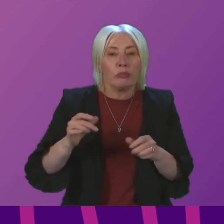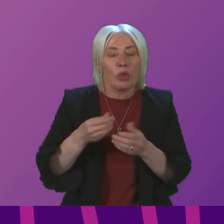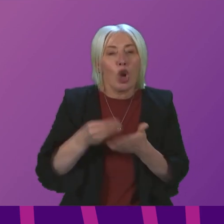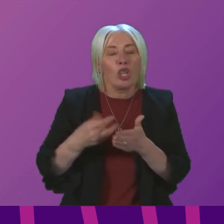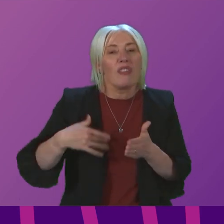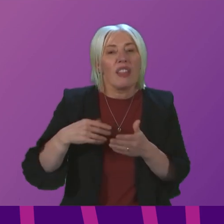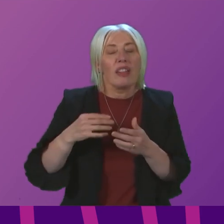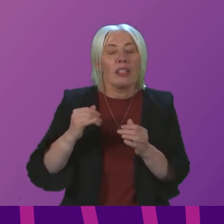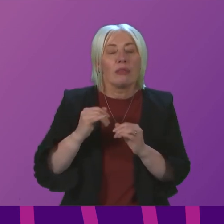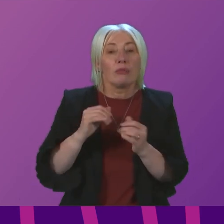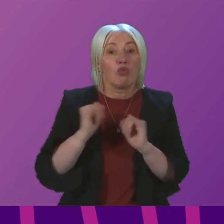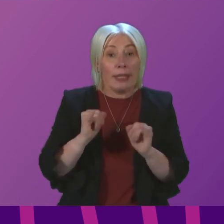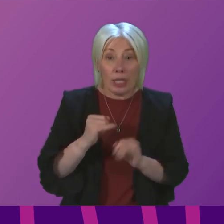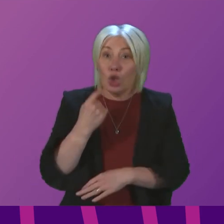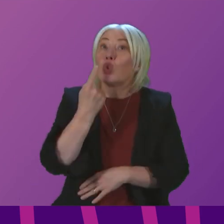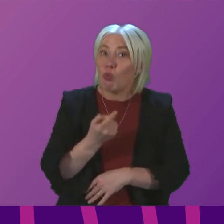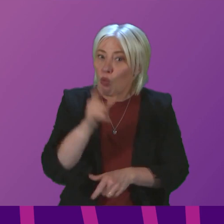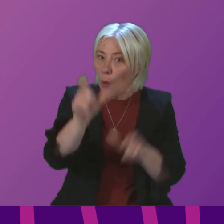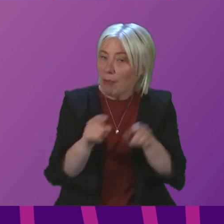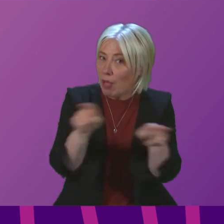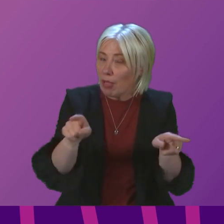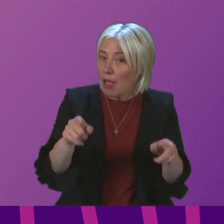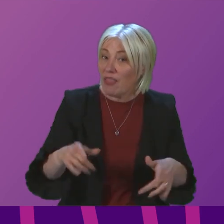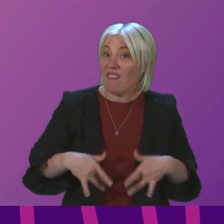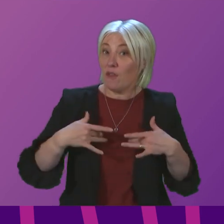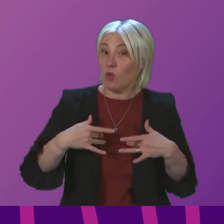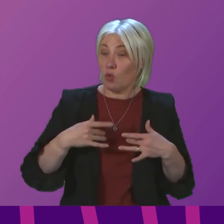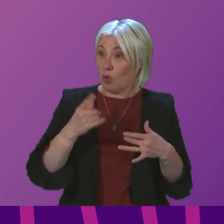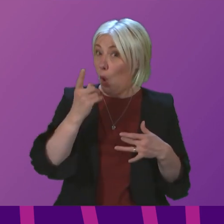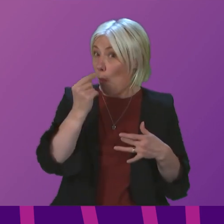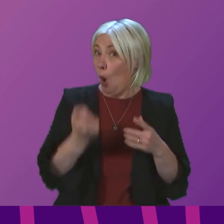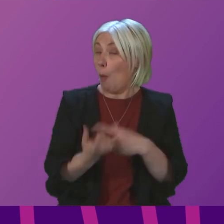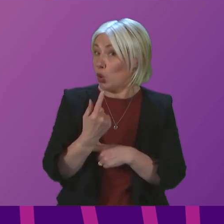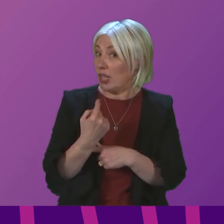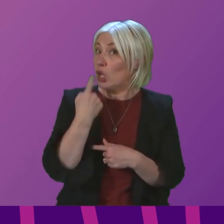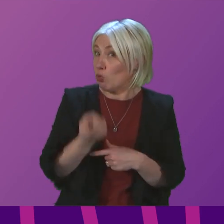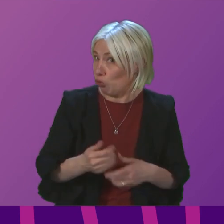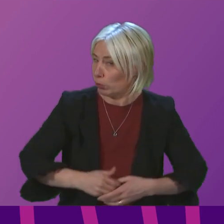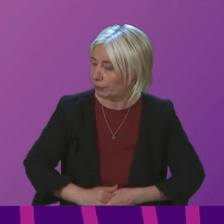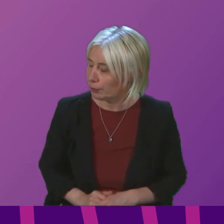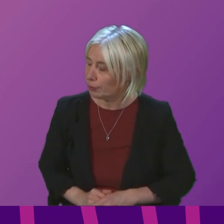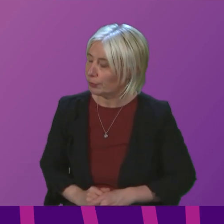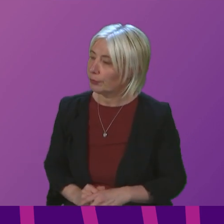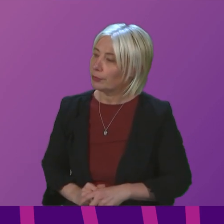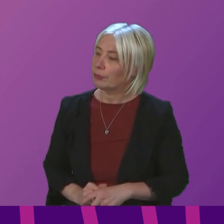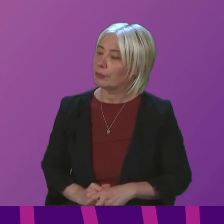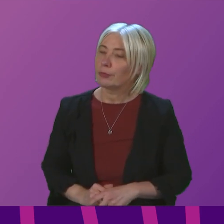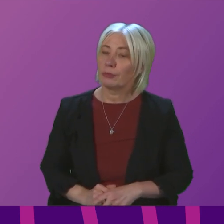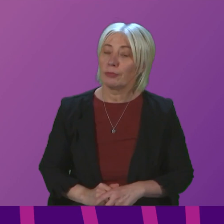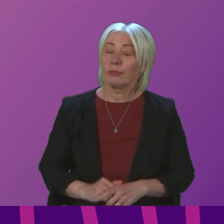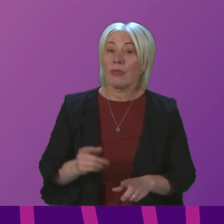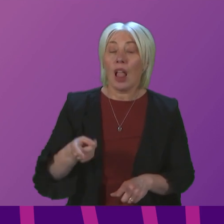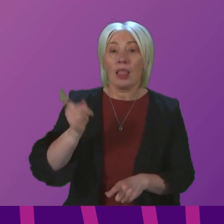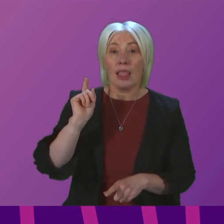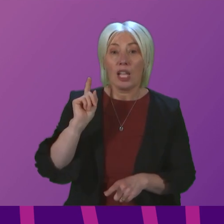Scotland, of course tomorrow, have the opportunity to say that very loudly and very clearly. Siobhan Brown. Thank you, Thank Presiding Officer. Last